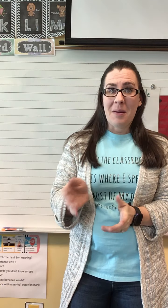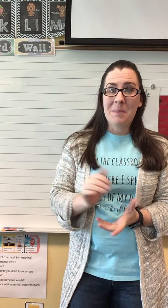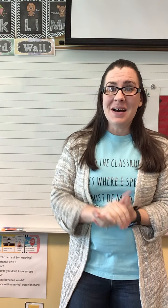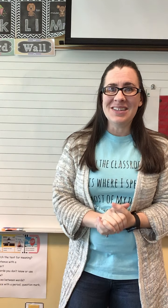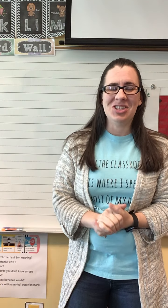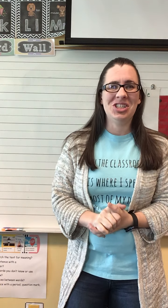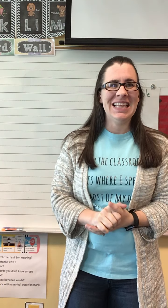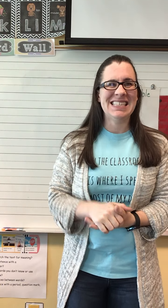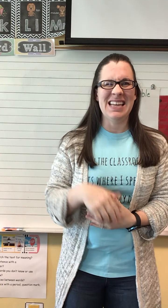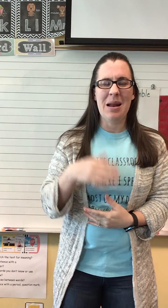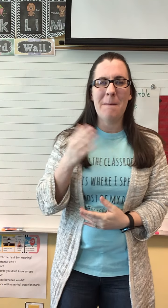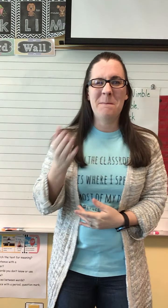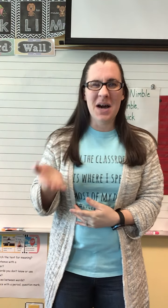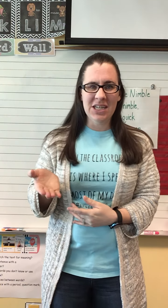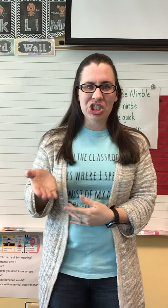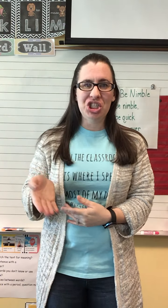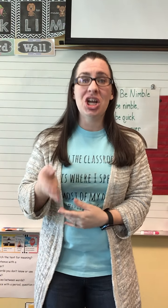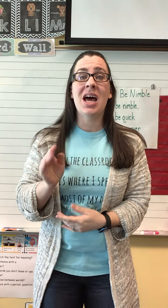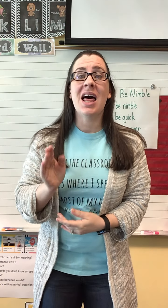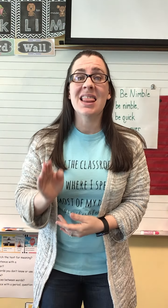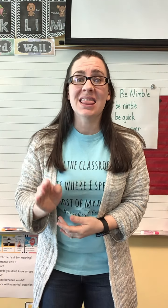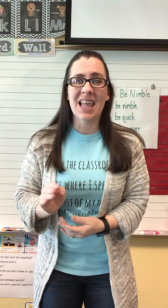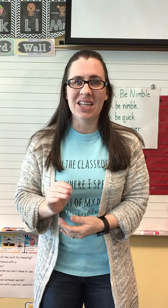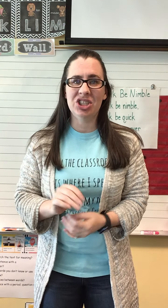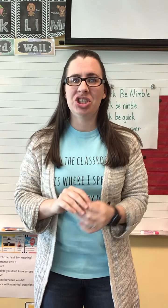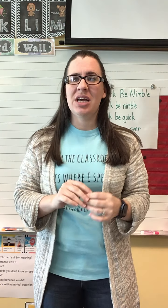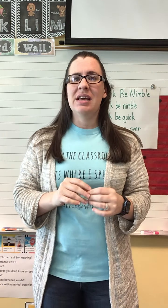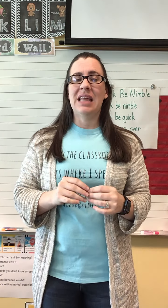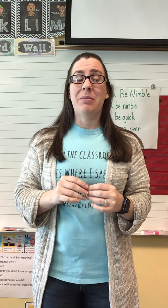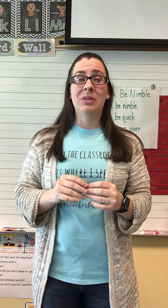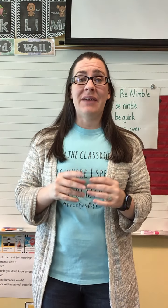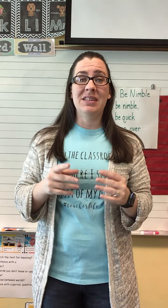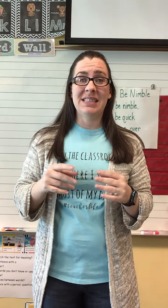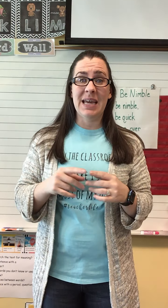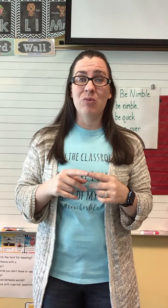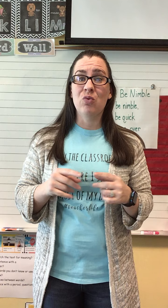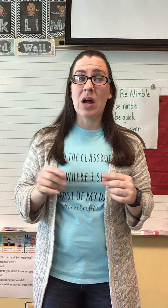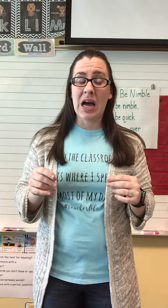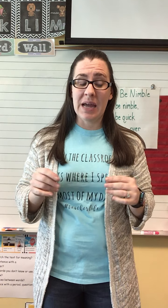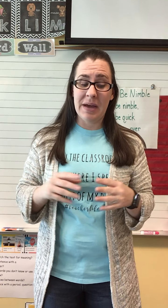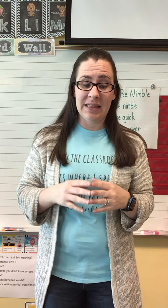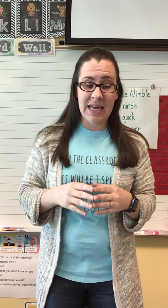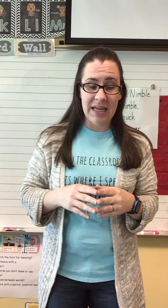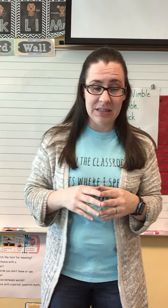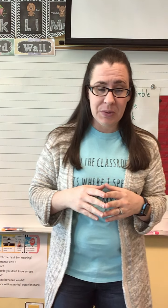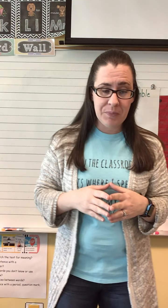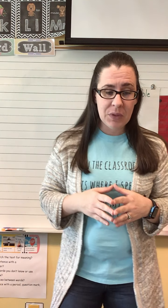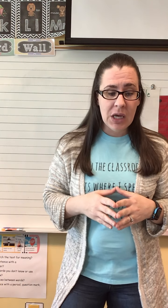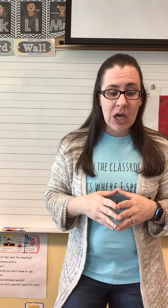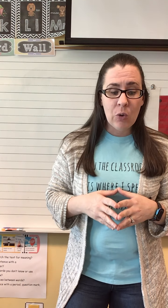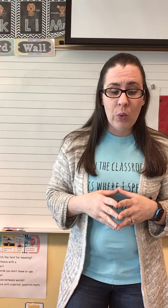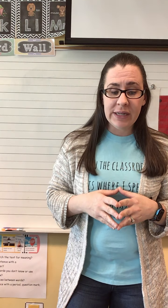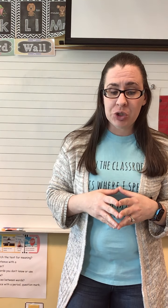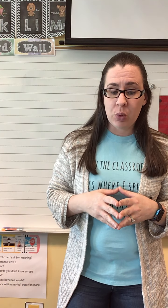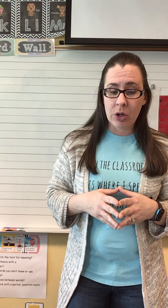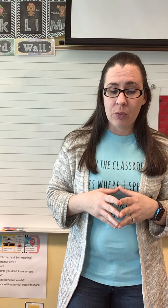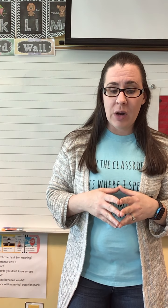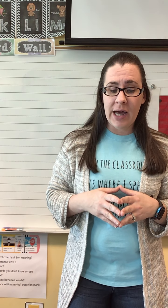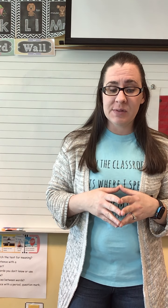Bunch. Listen. Bunch, lunch. They both have the same rhyme at the end. Which word rhymes